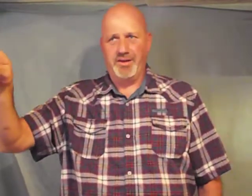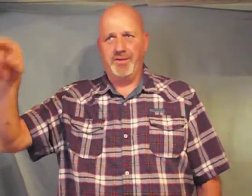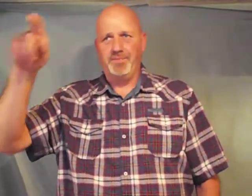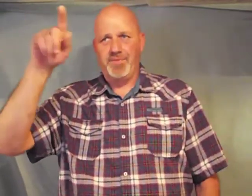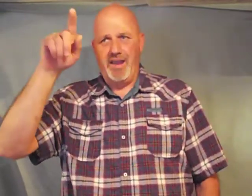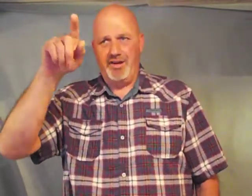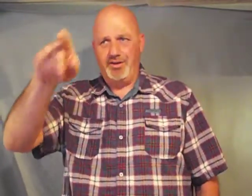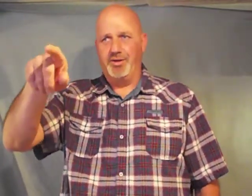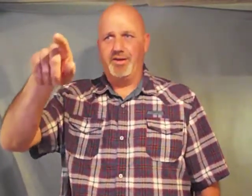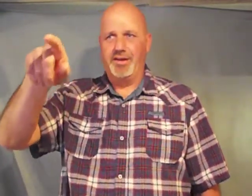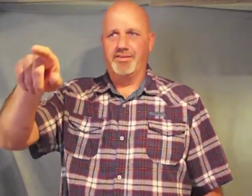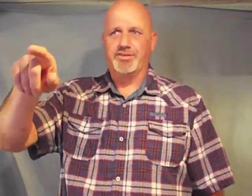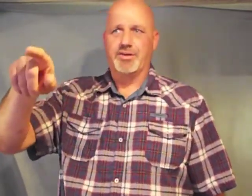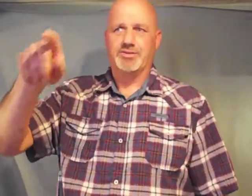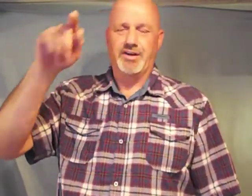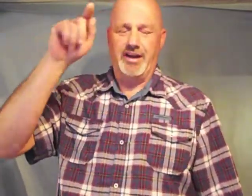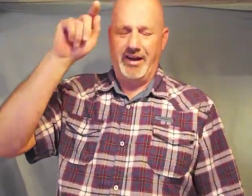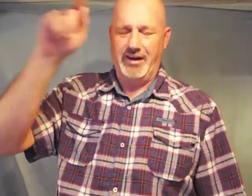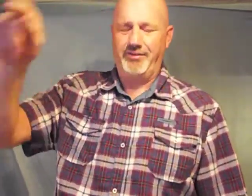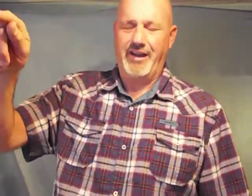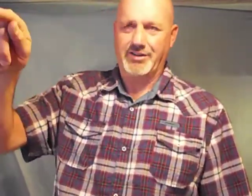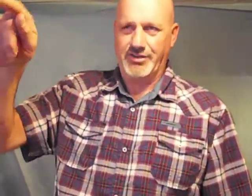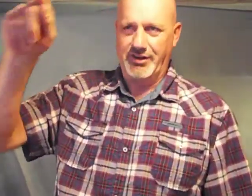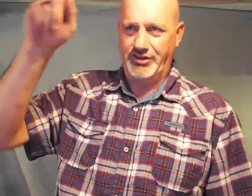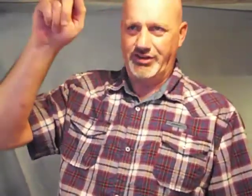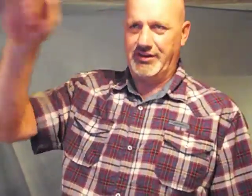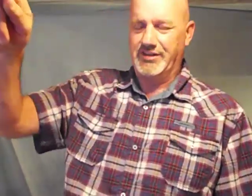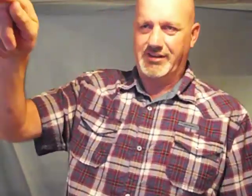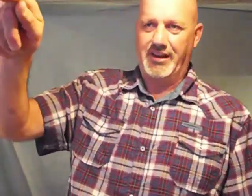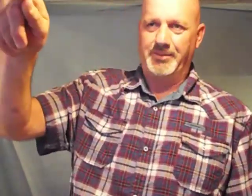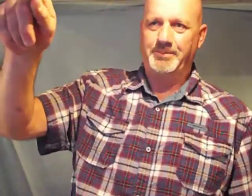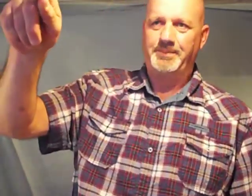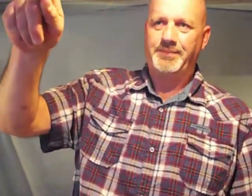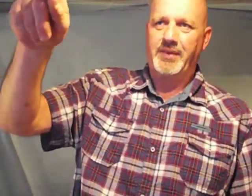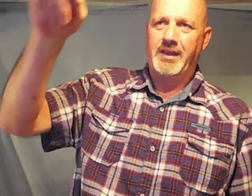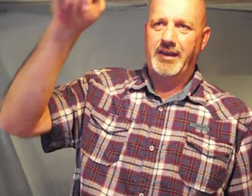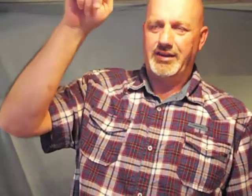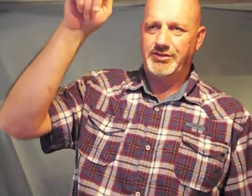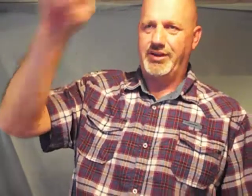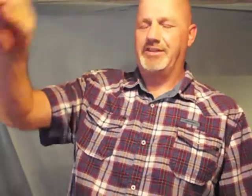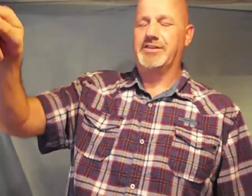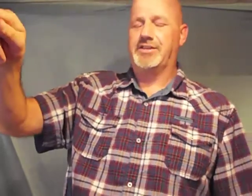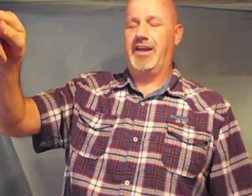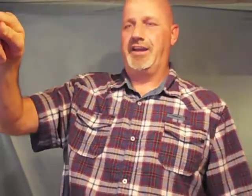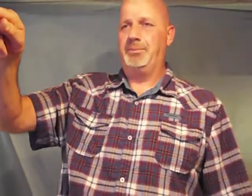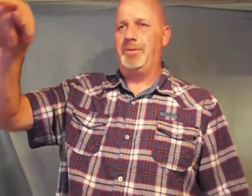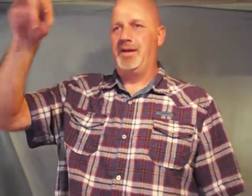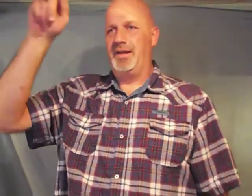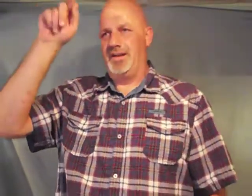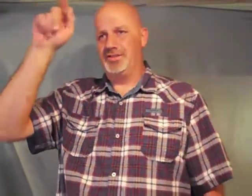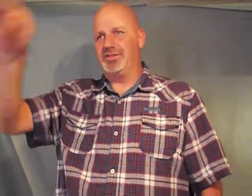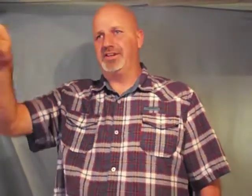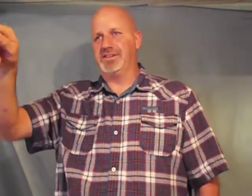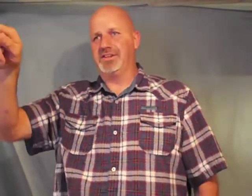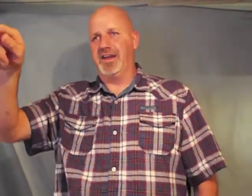and unity of the church in any fashion in Jesus name in Jesus name in Jesus name